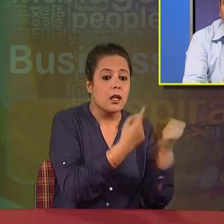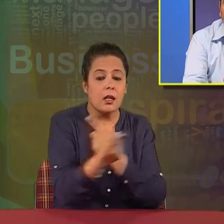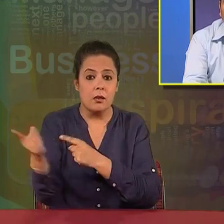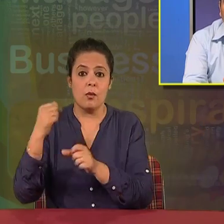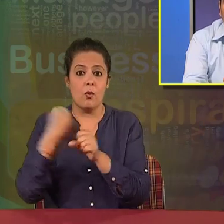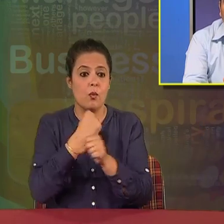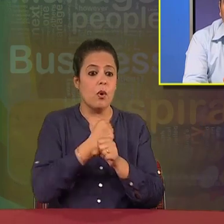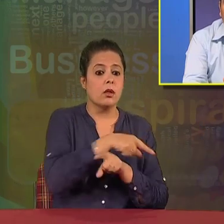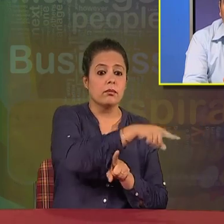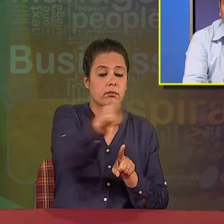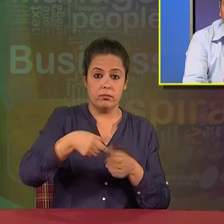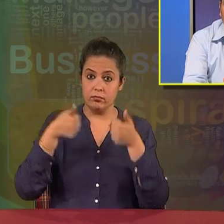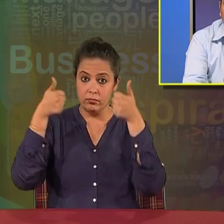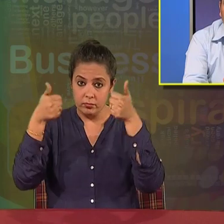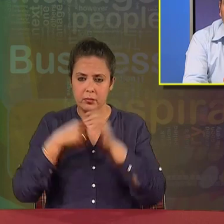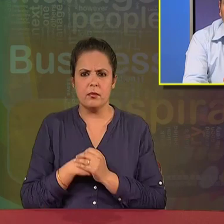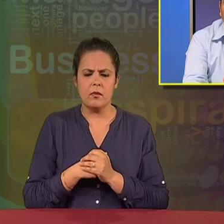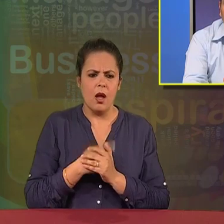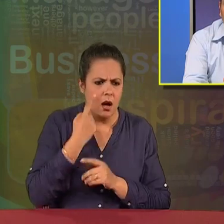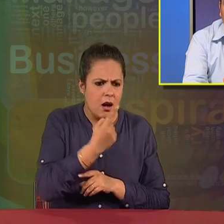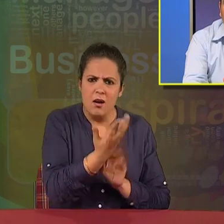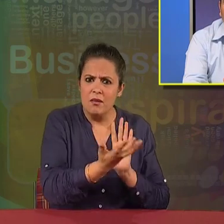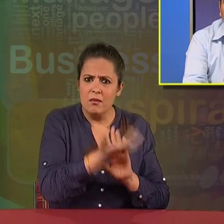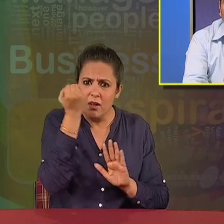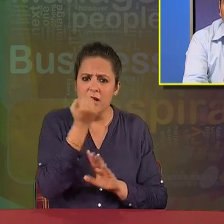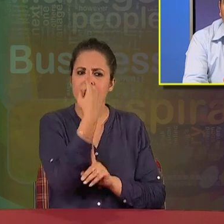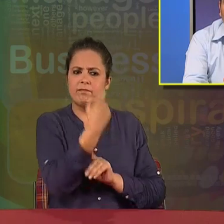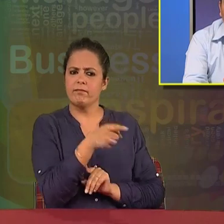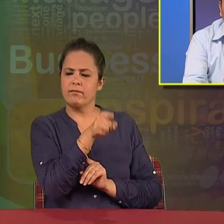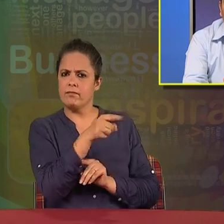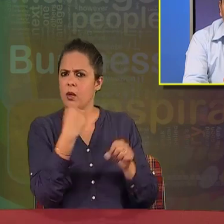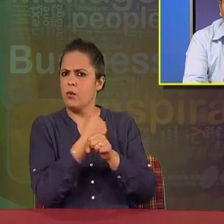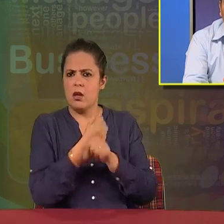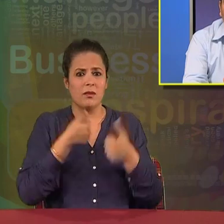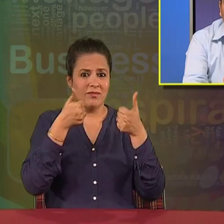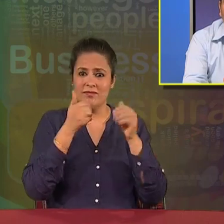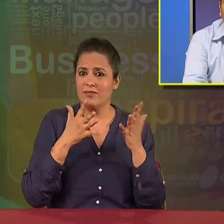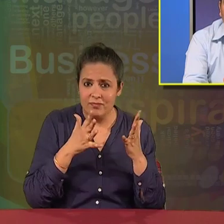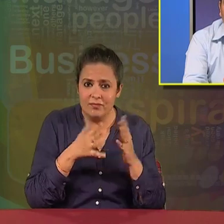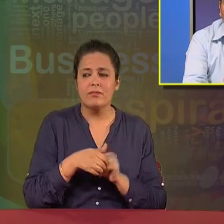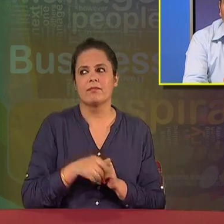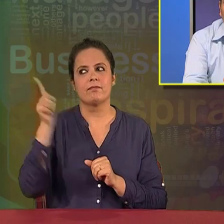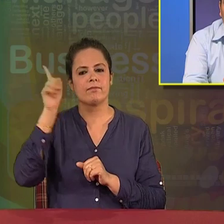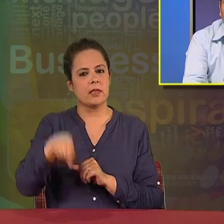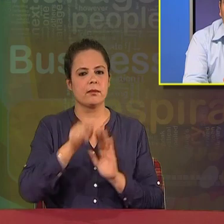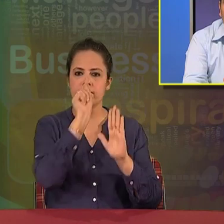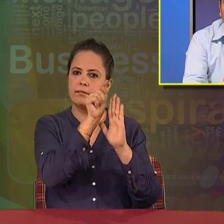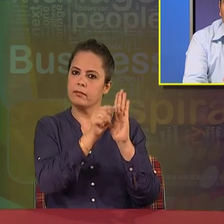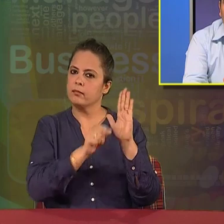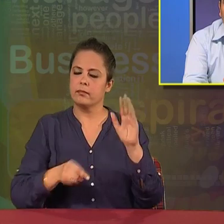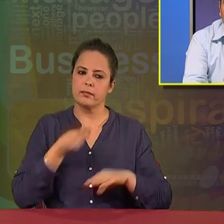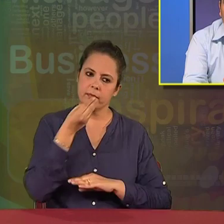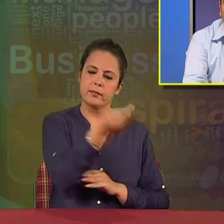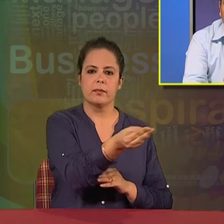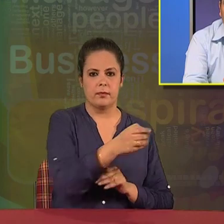activities performed by those workers. And if he finds a particular worker is not working properly, he has to issue certain